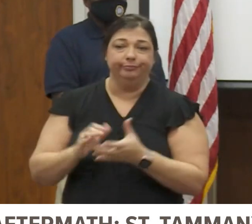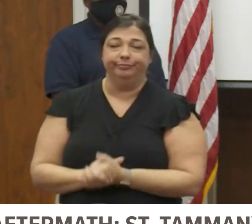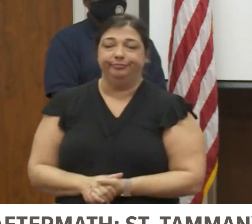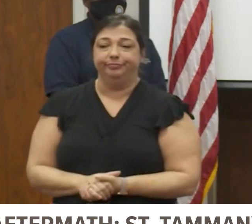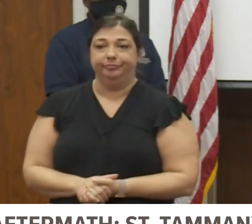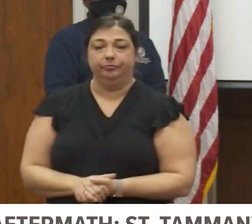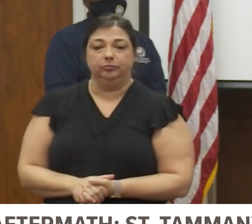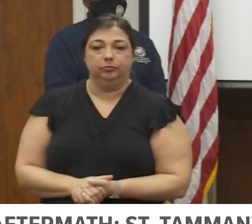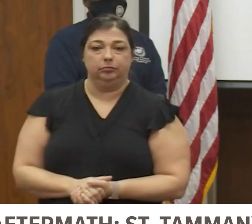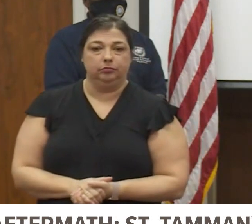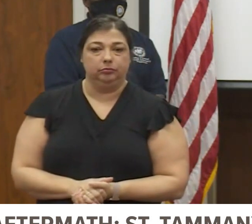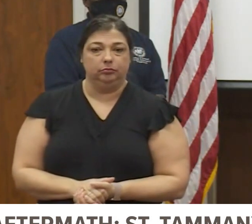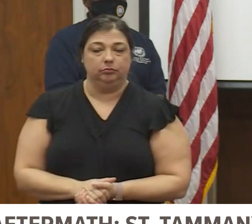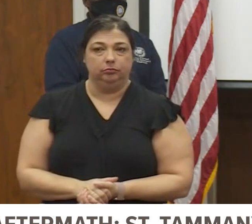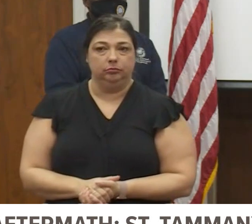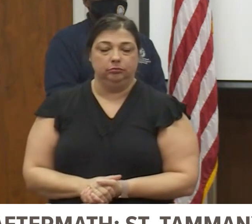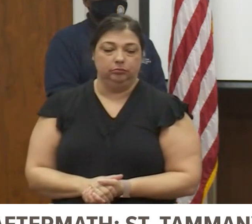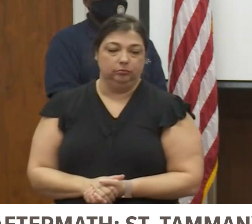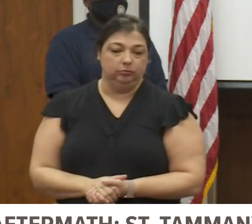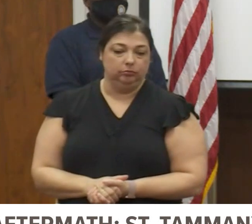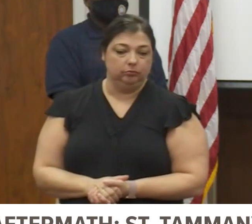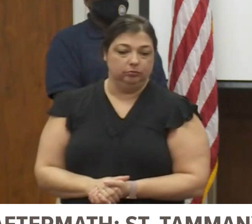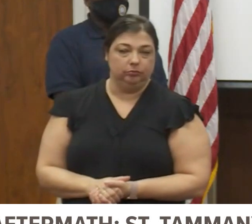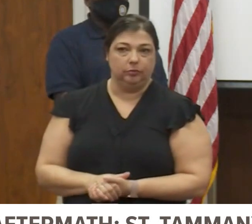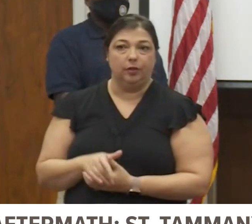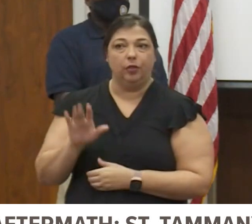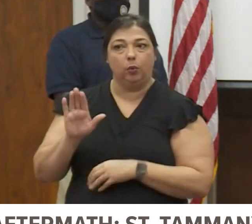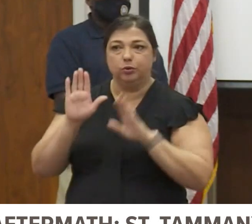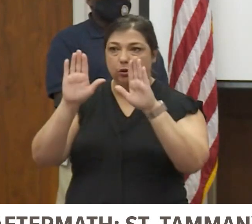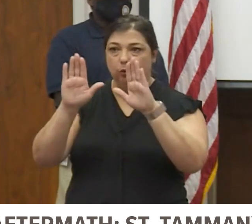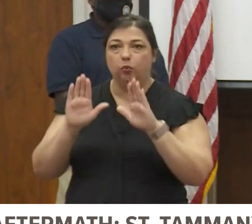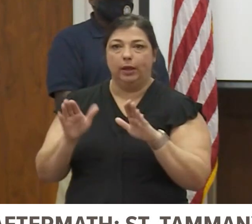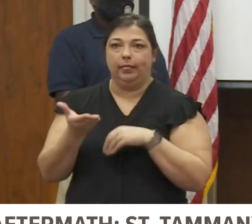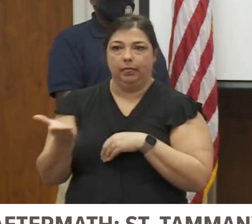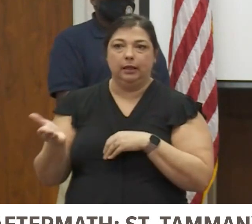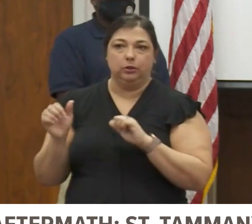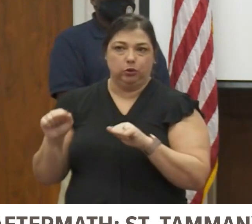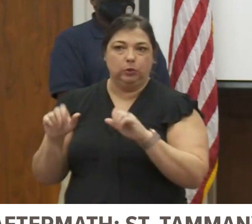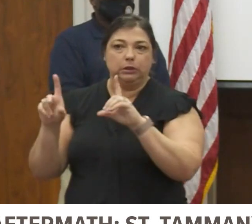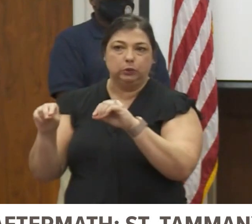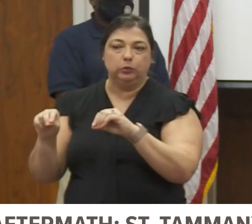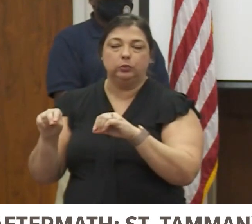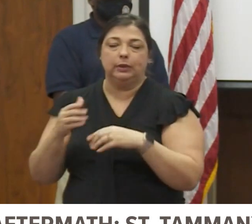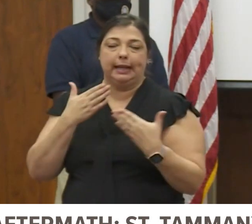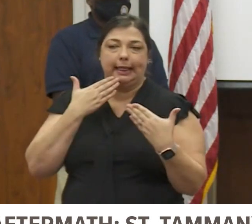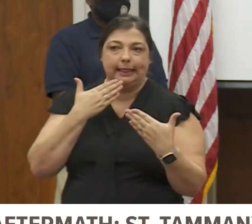those are great resources as well, and I thank them.